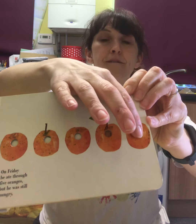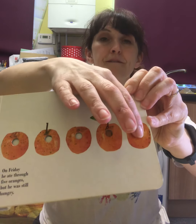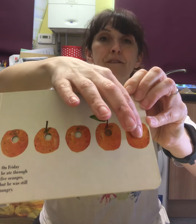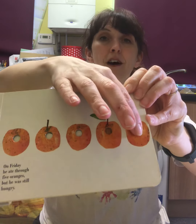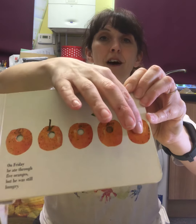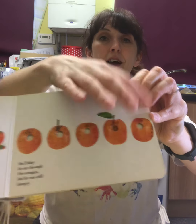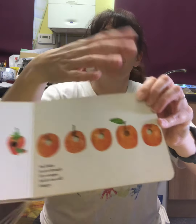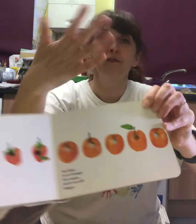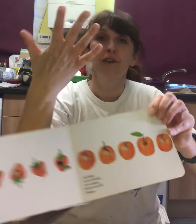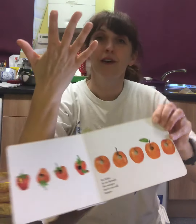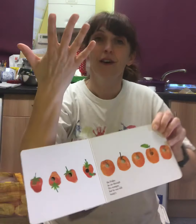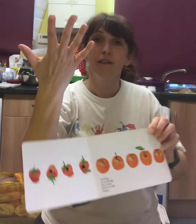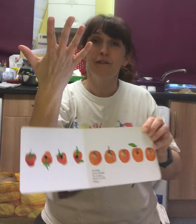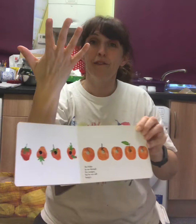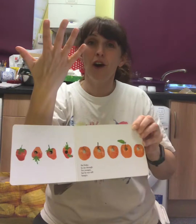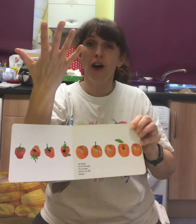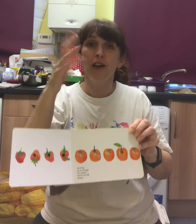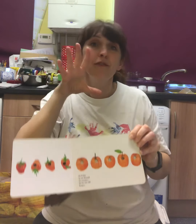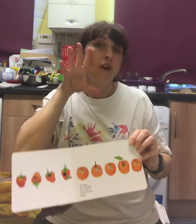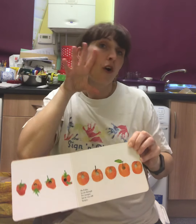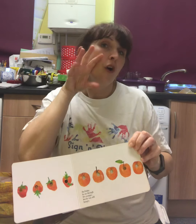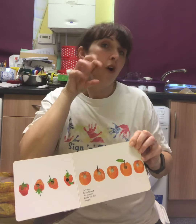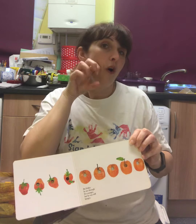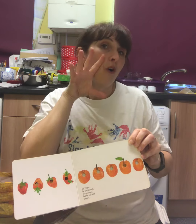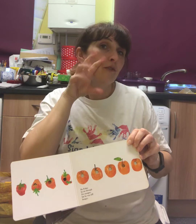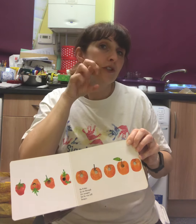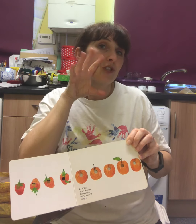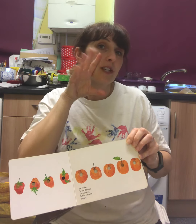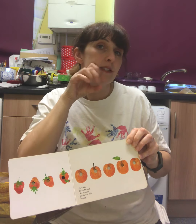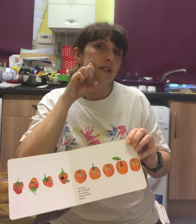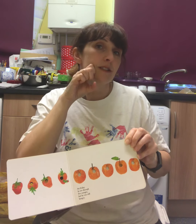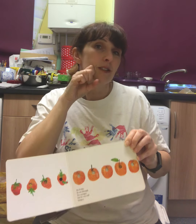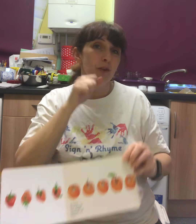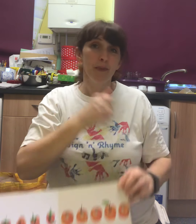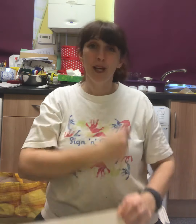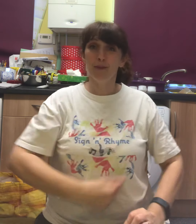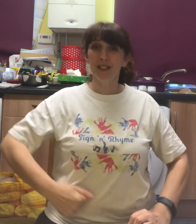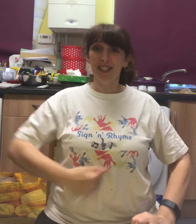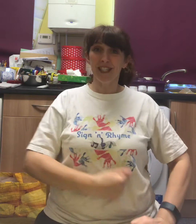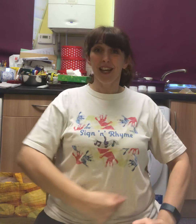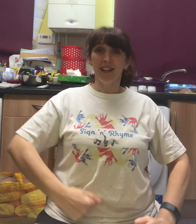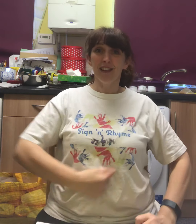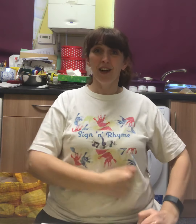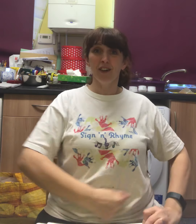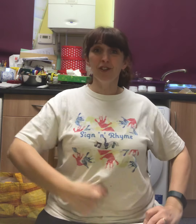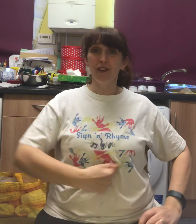five. Five oranges. Oranges. But he was still hungry. hungry.